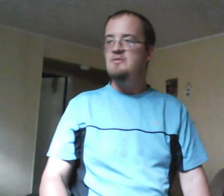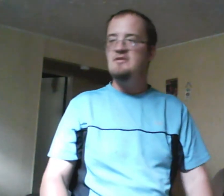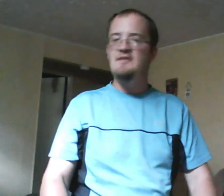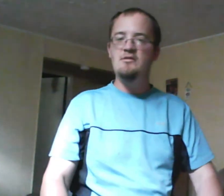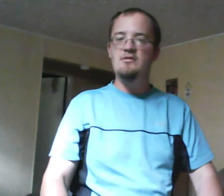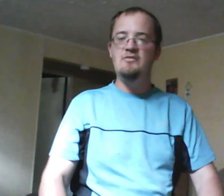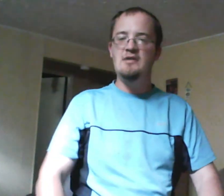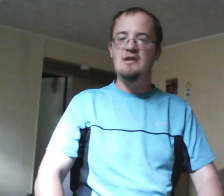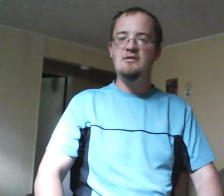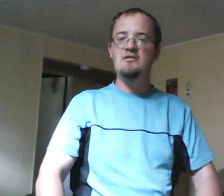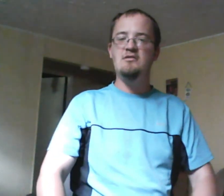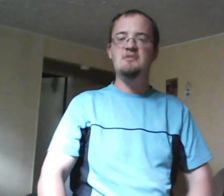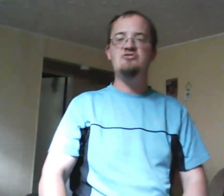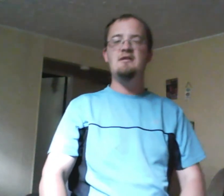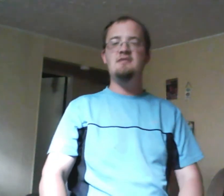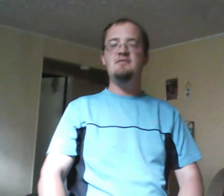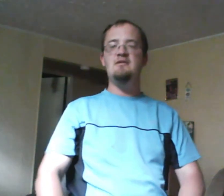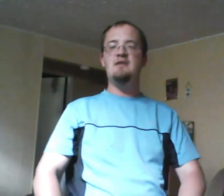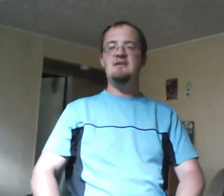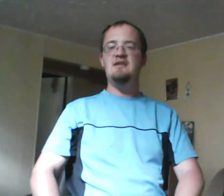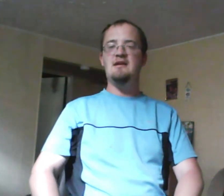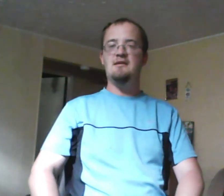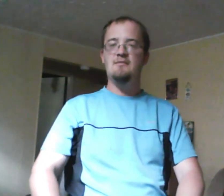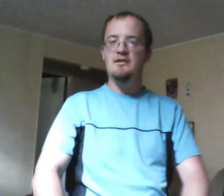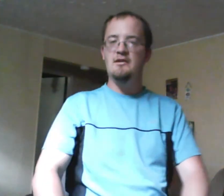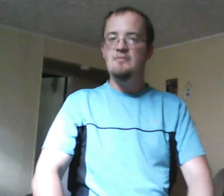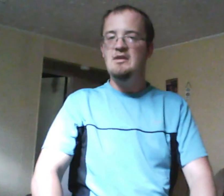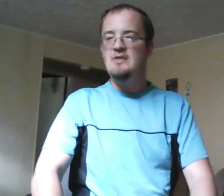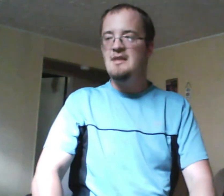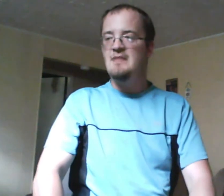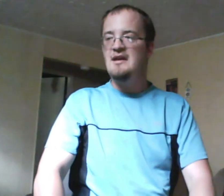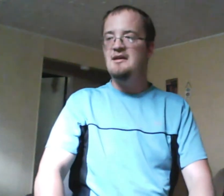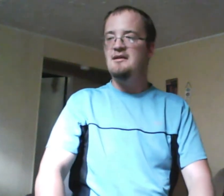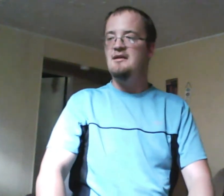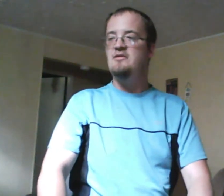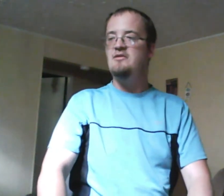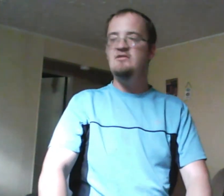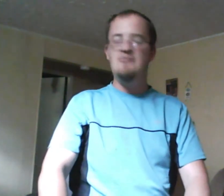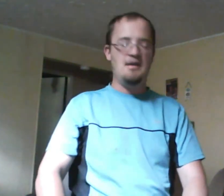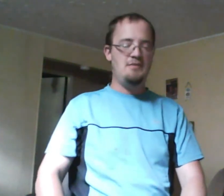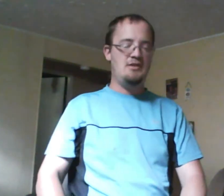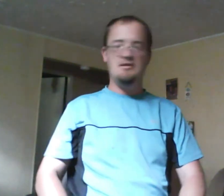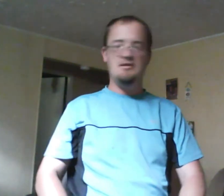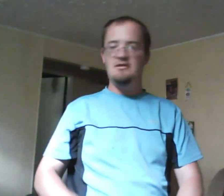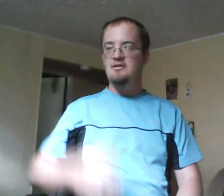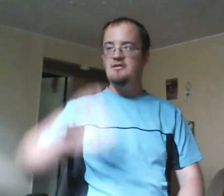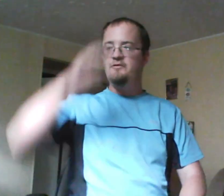for getting her in so much trouble that Simpson had to be a dick but anyway Maya and Zoe do make up at the end of season season 14 she goes